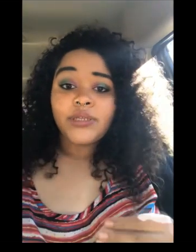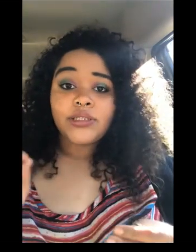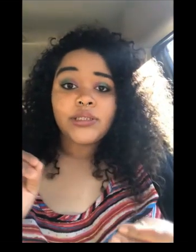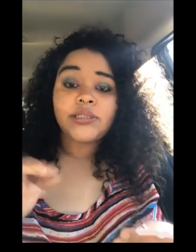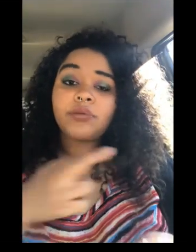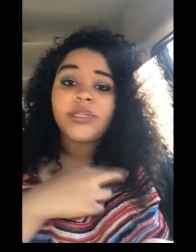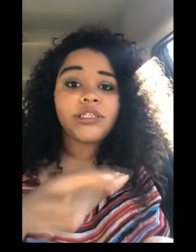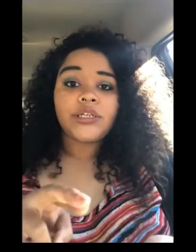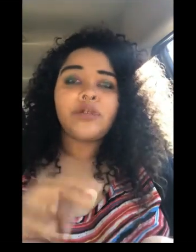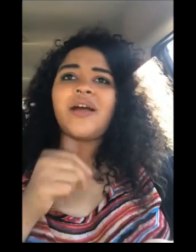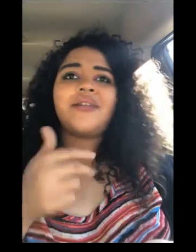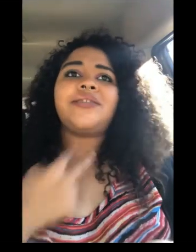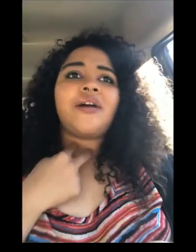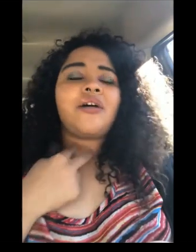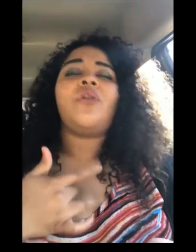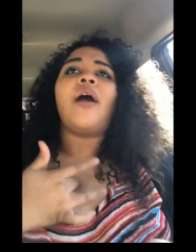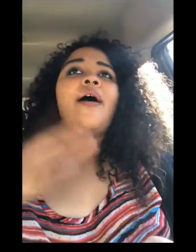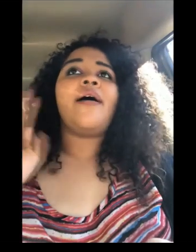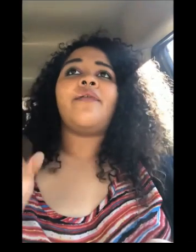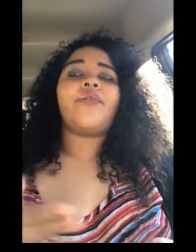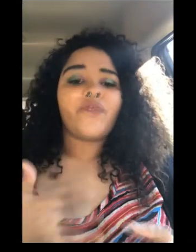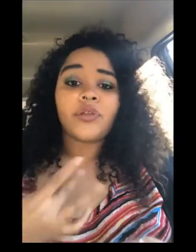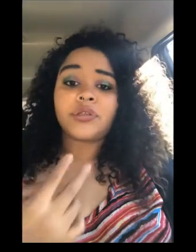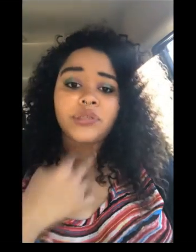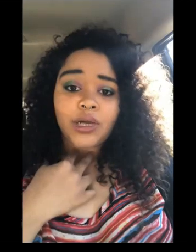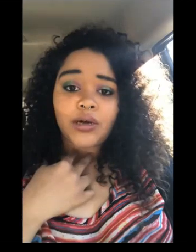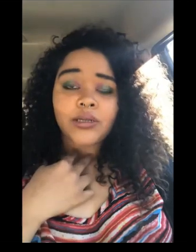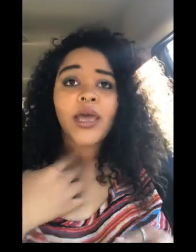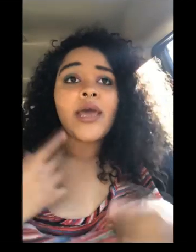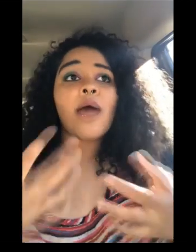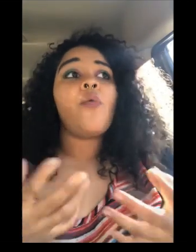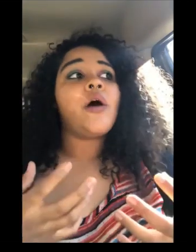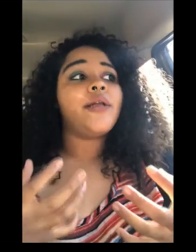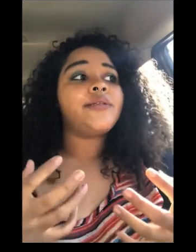this this religion you're not stuck don't ever feel stuck i want